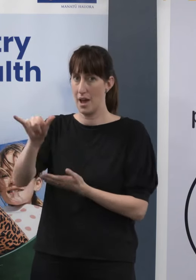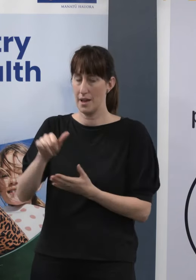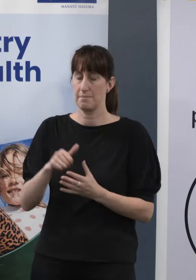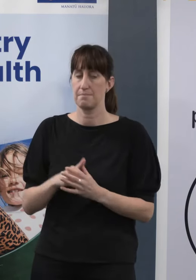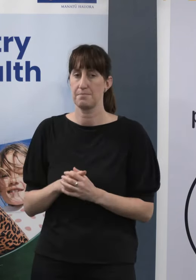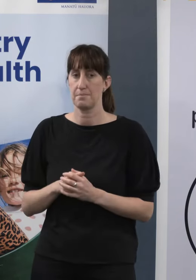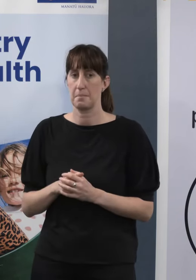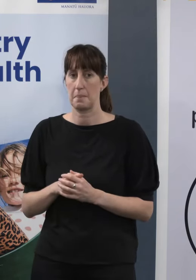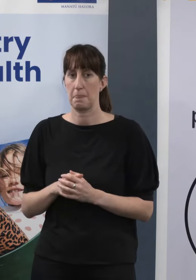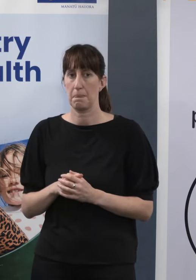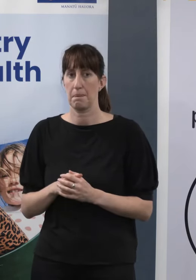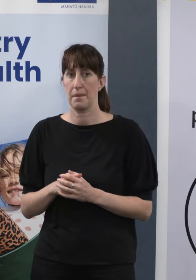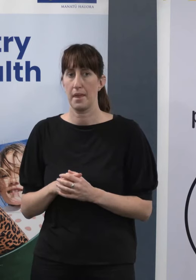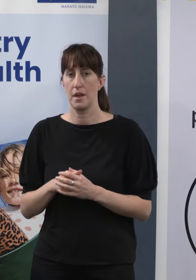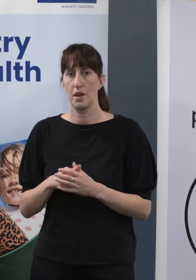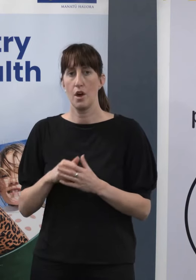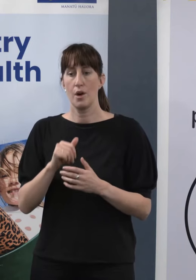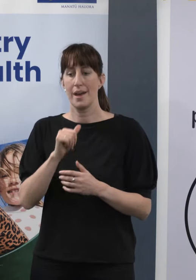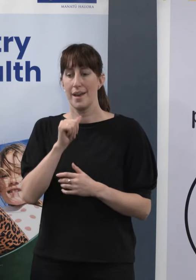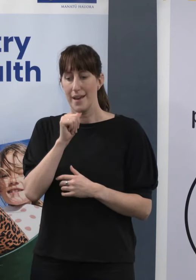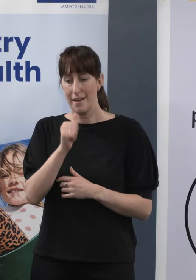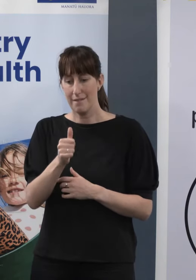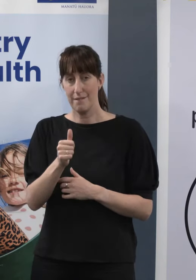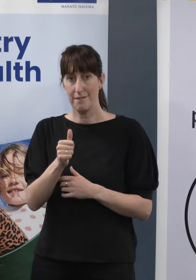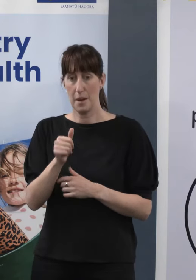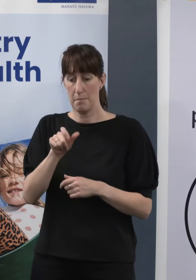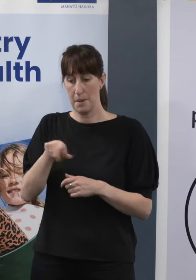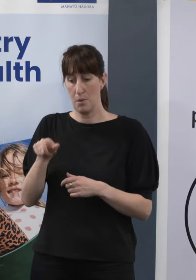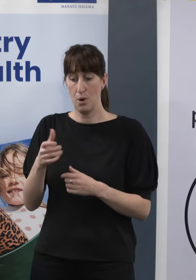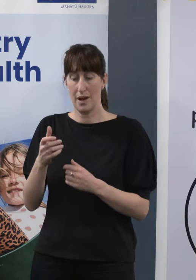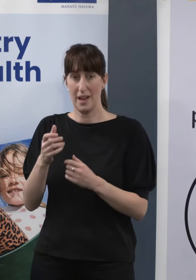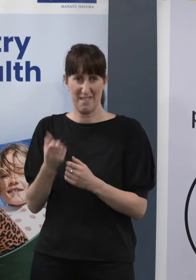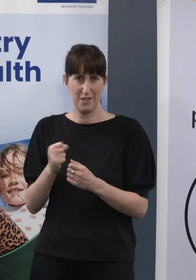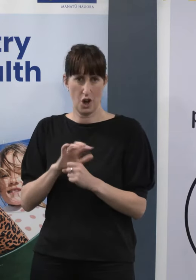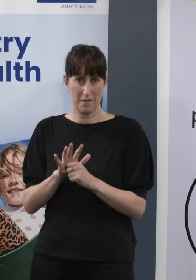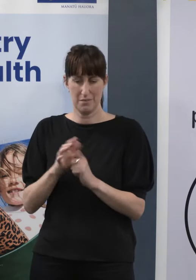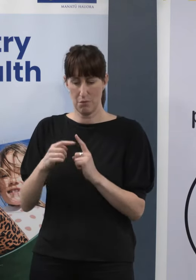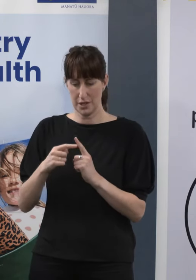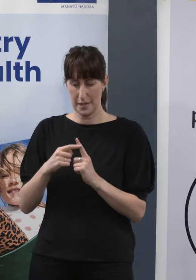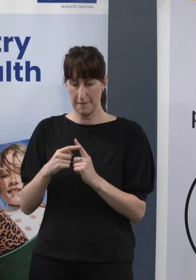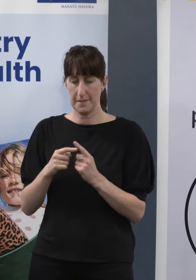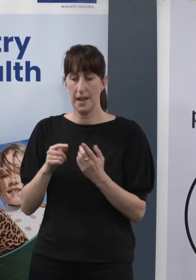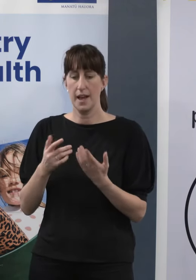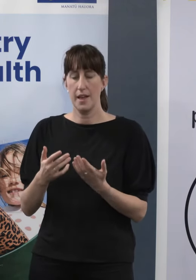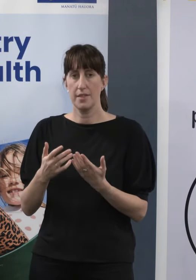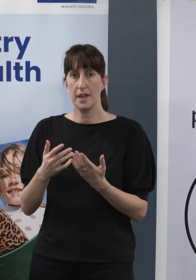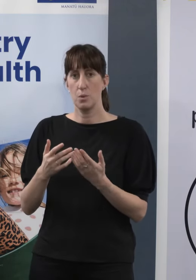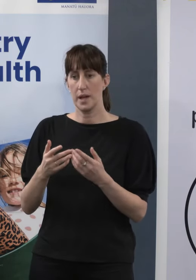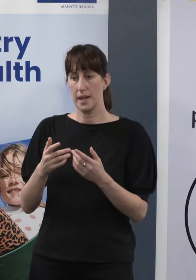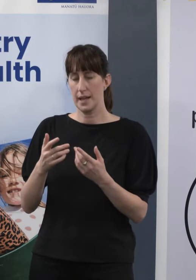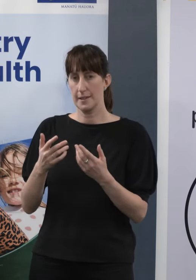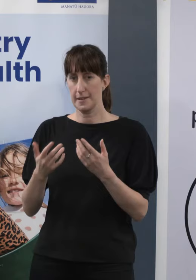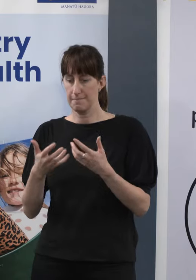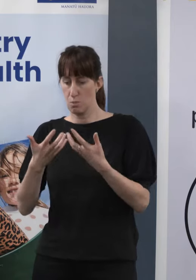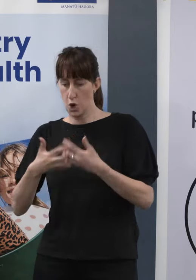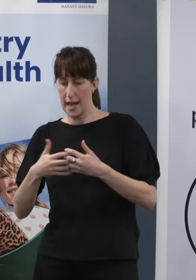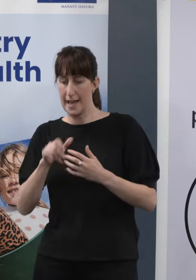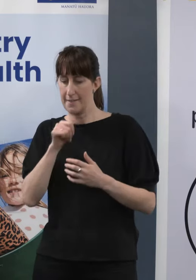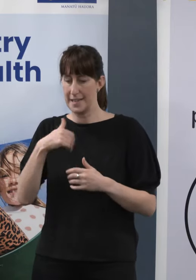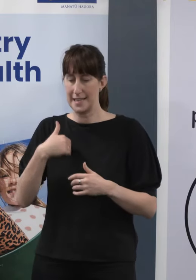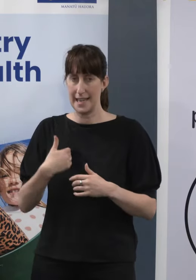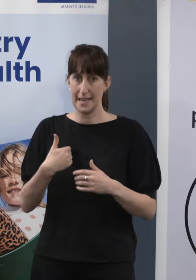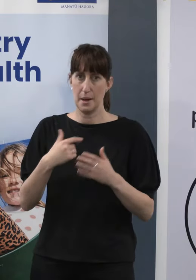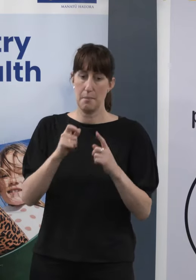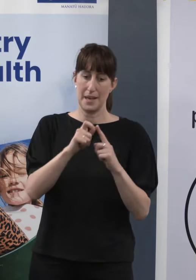in place our ability, if people return a positive rapid antigen test, we can look and see if they then do a PCR test, if it appears in our lab